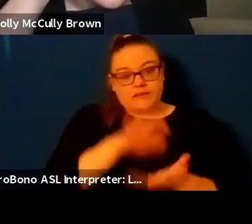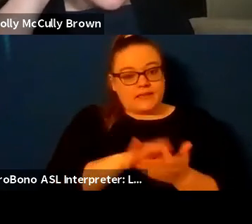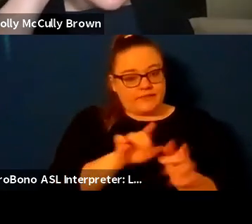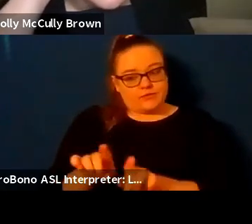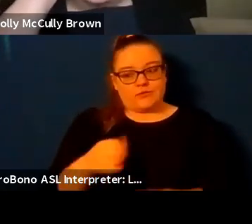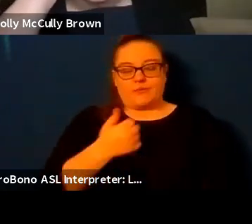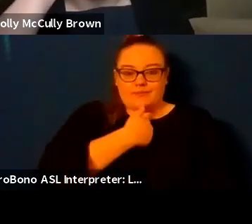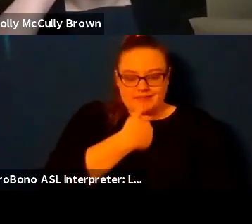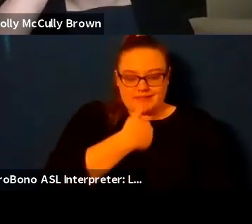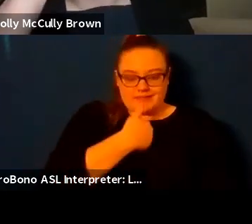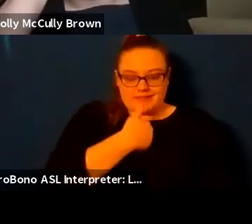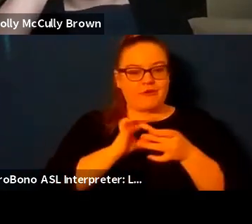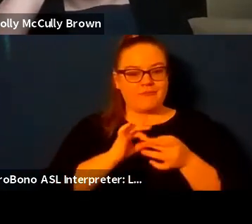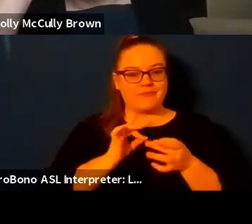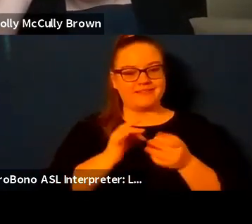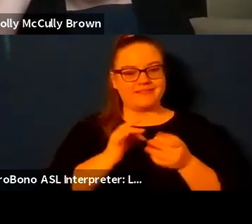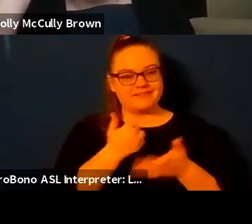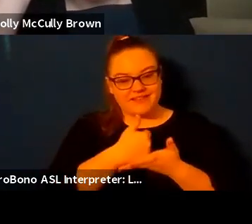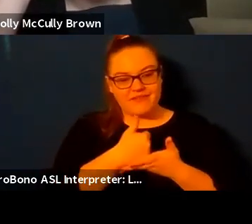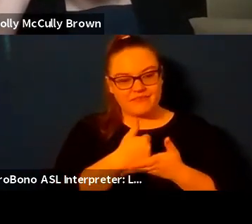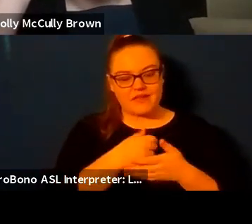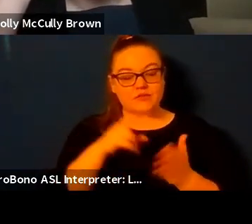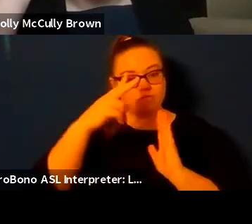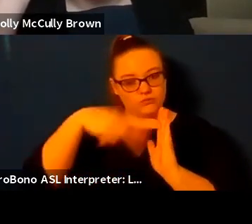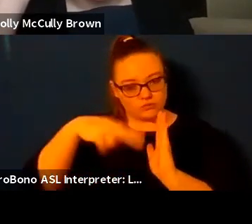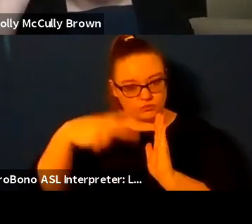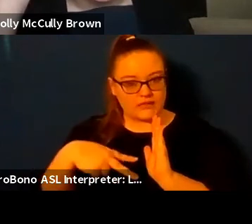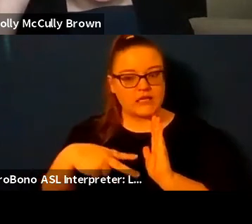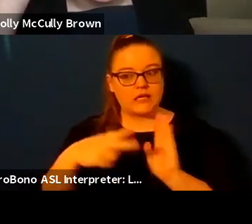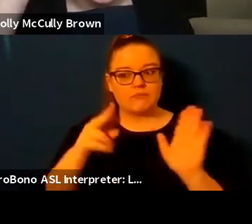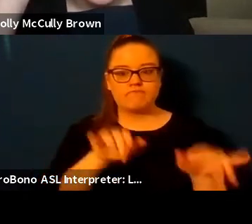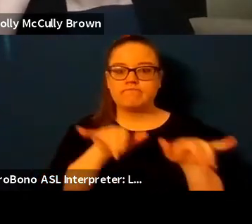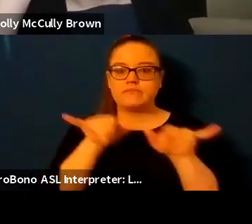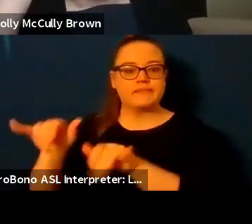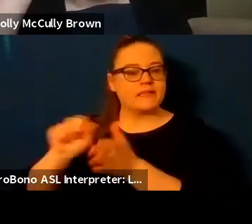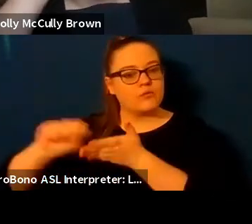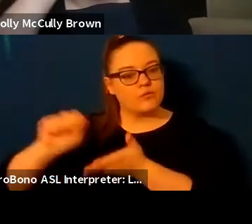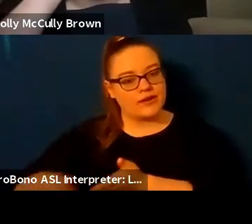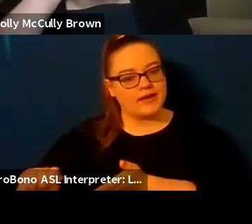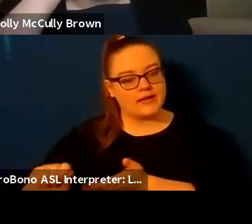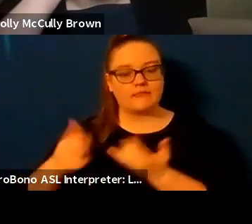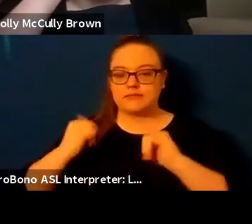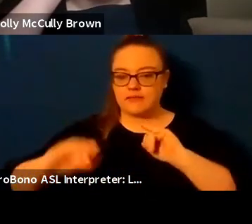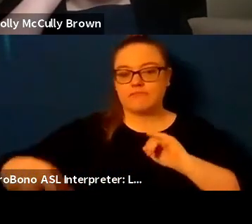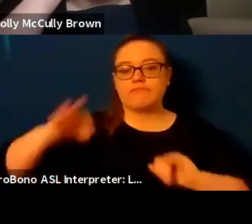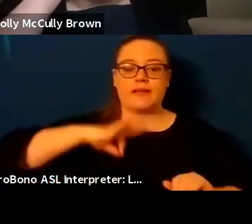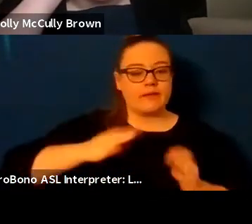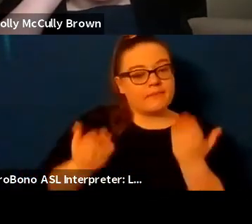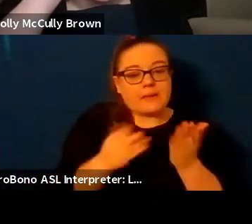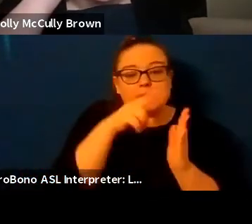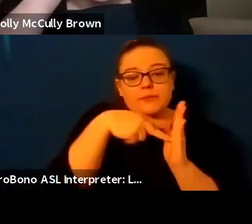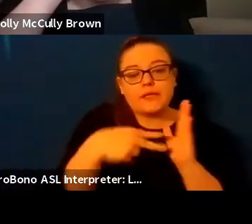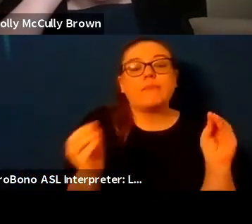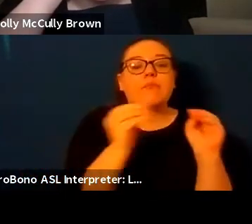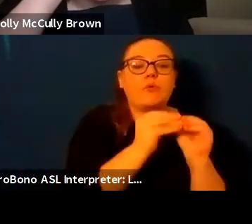to comfort myself is that reading counts as much as writing and maybe more um and